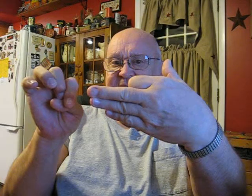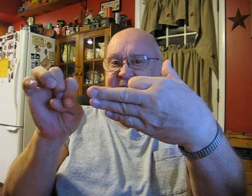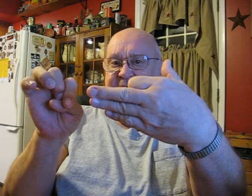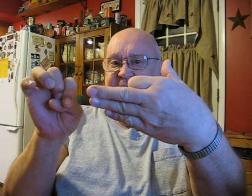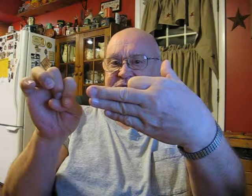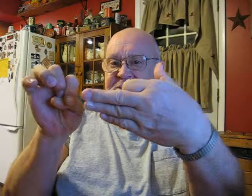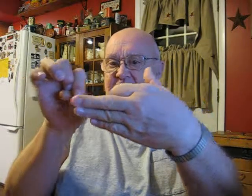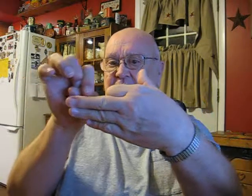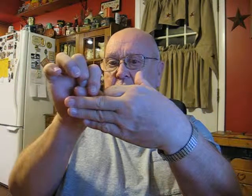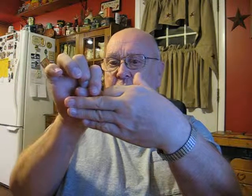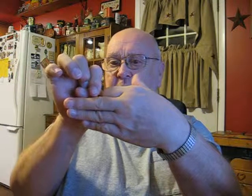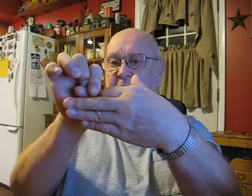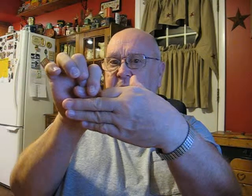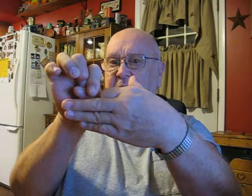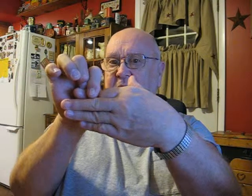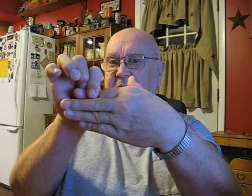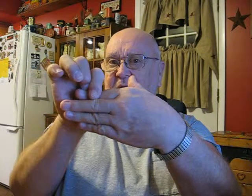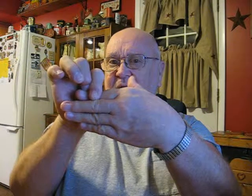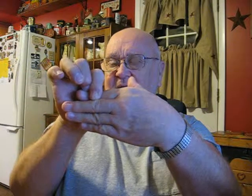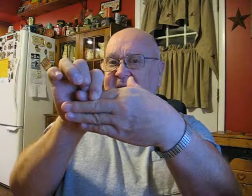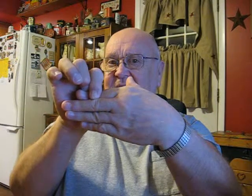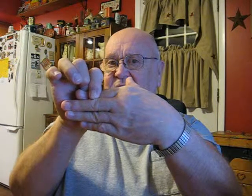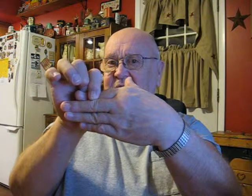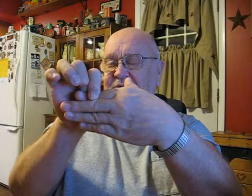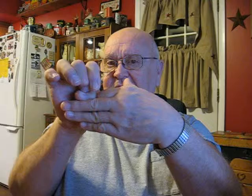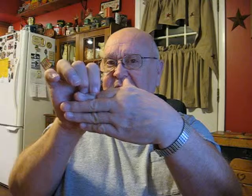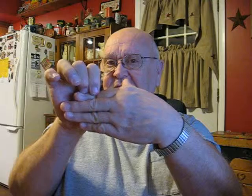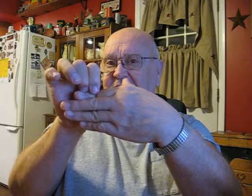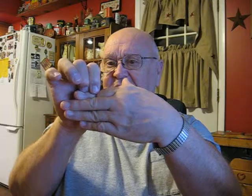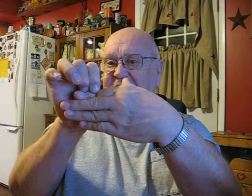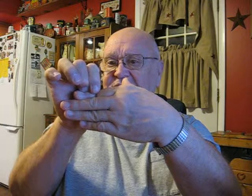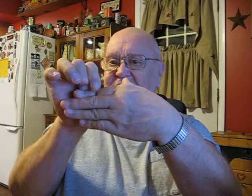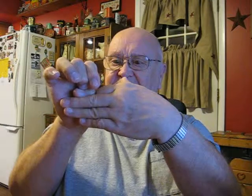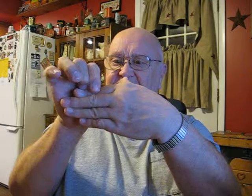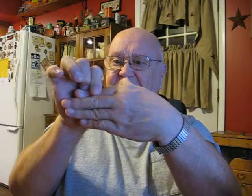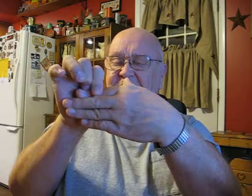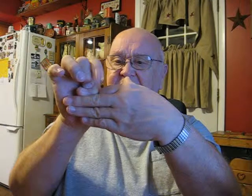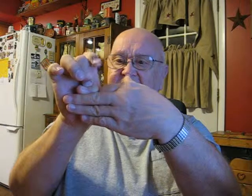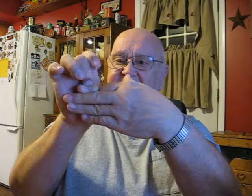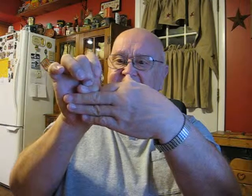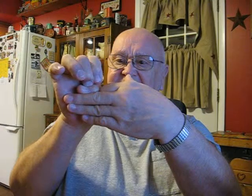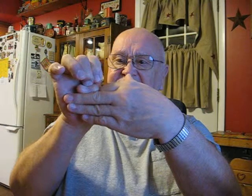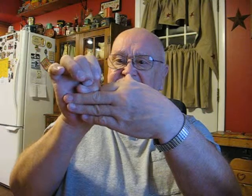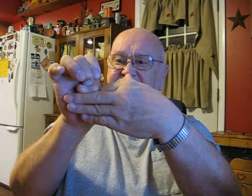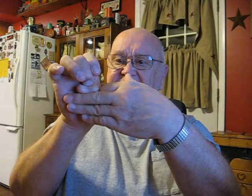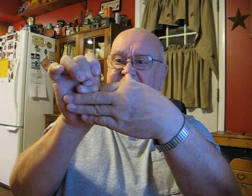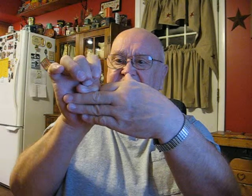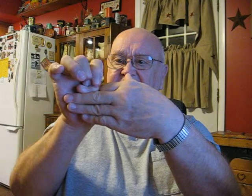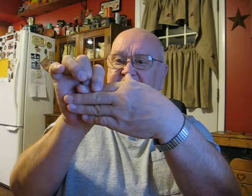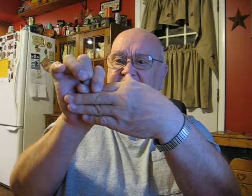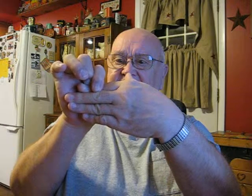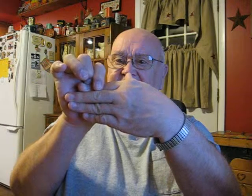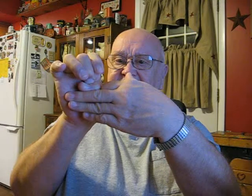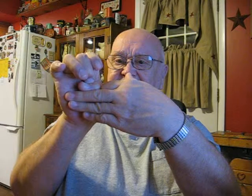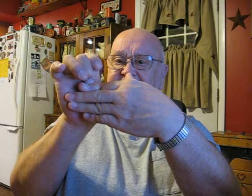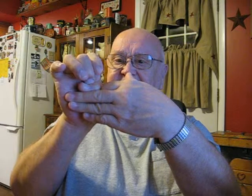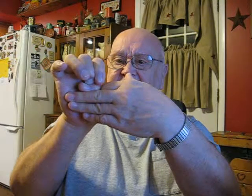in like so laying your other hand across here and as you see your finger